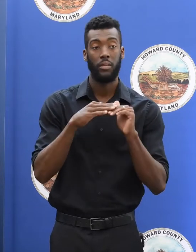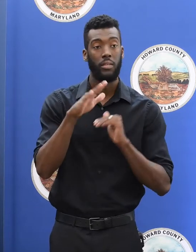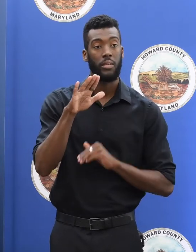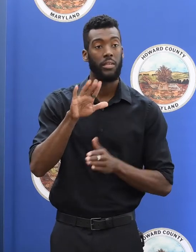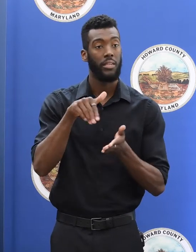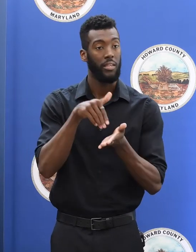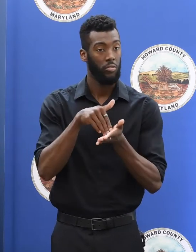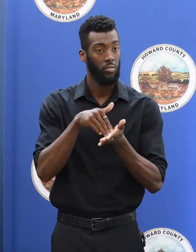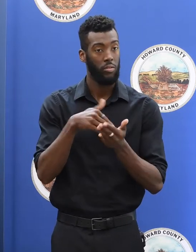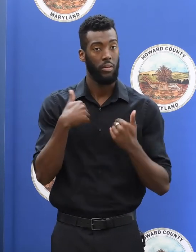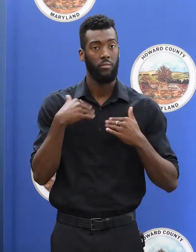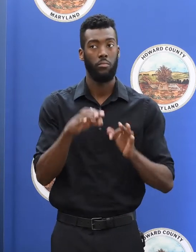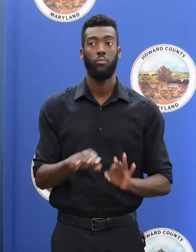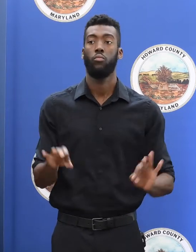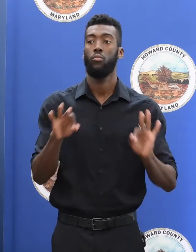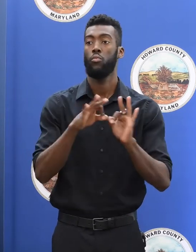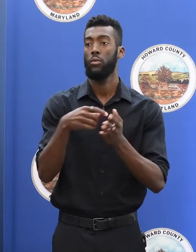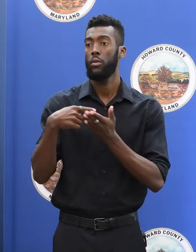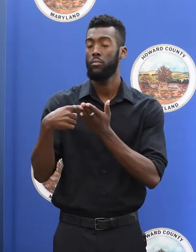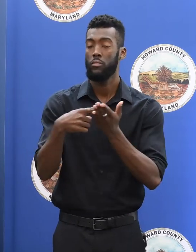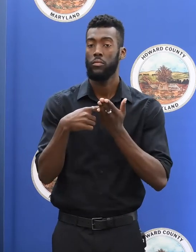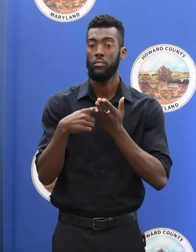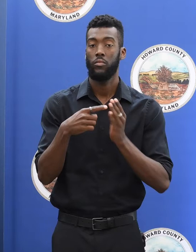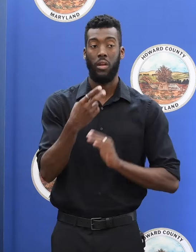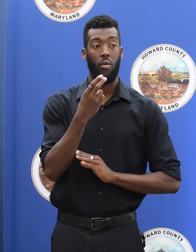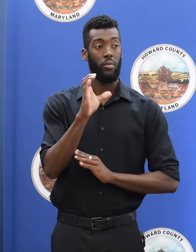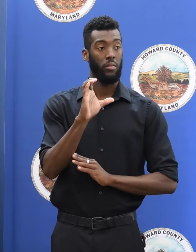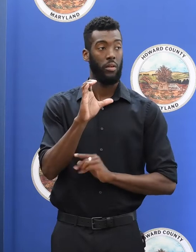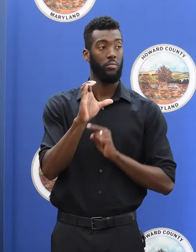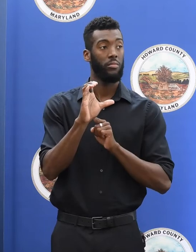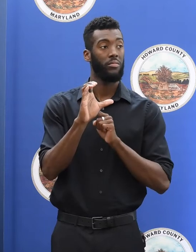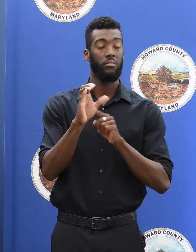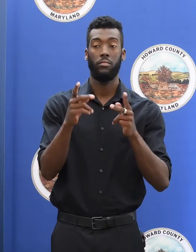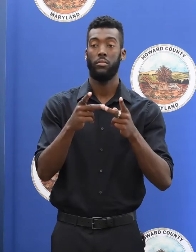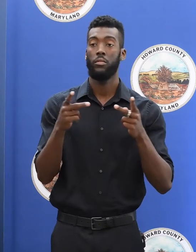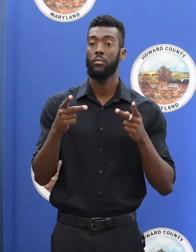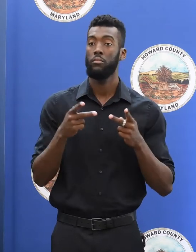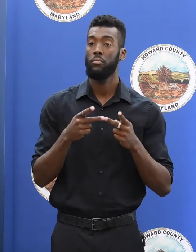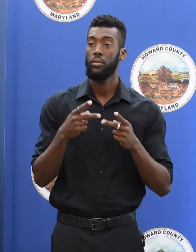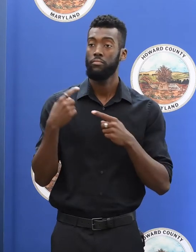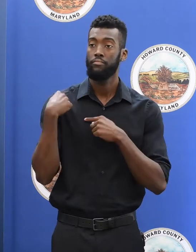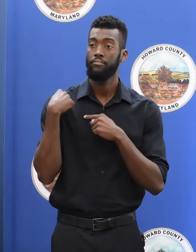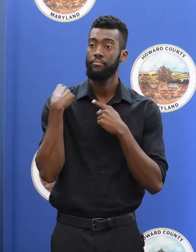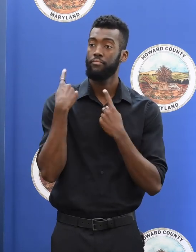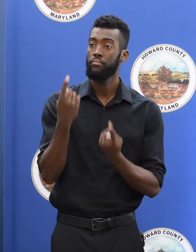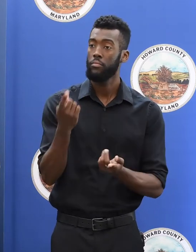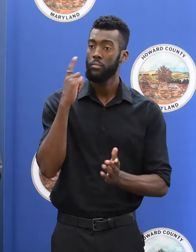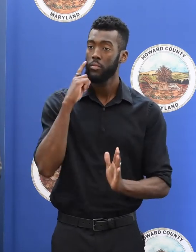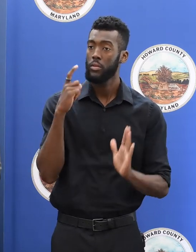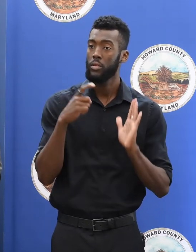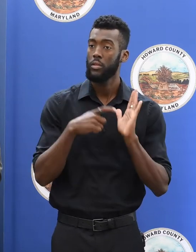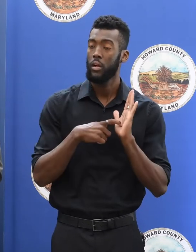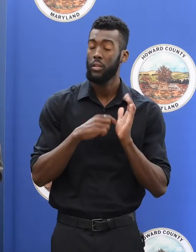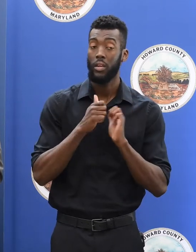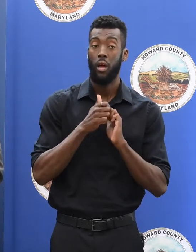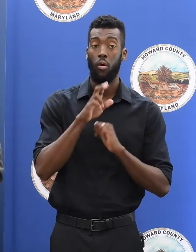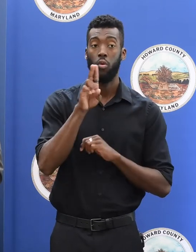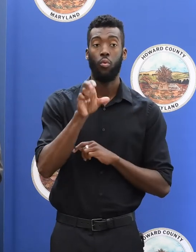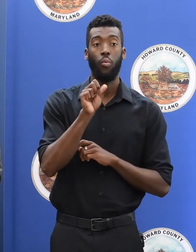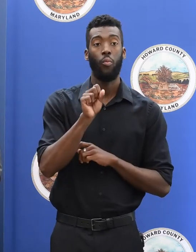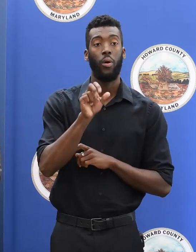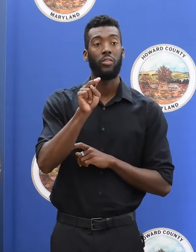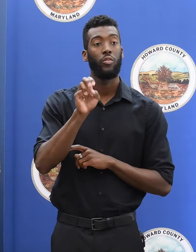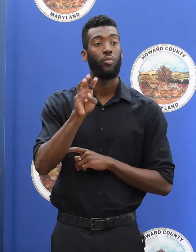these important conversations. Howard County is a place that has been acknowledged by U.S. News & World